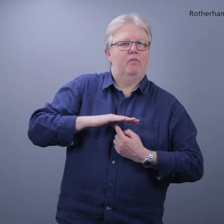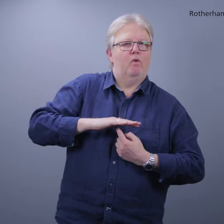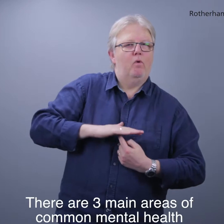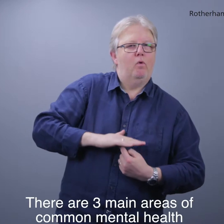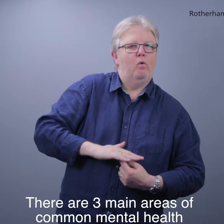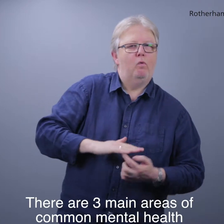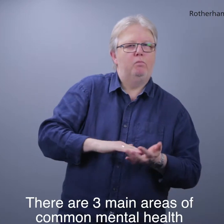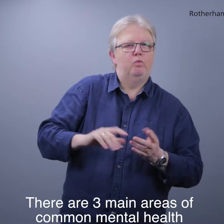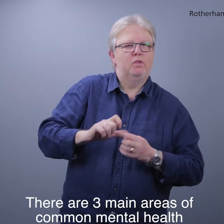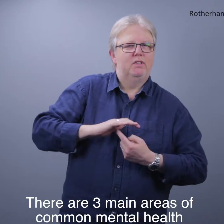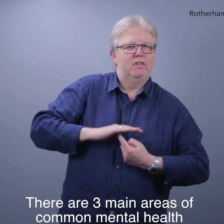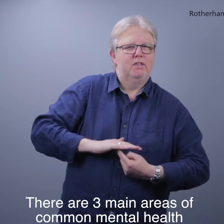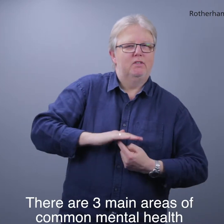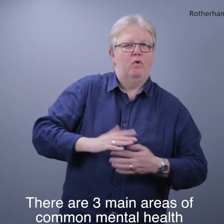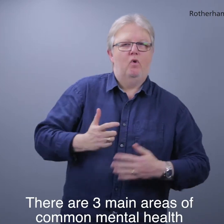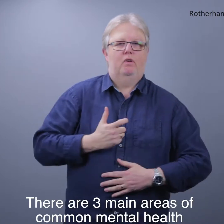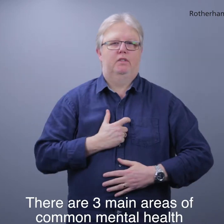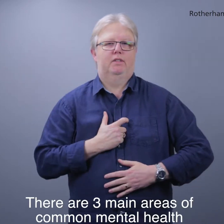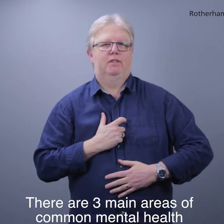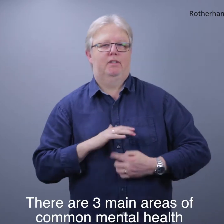There are three main areas of common mental health.